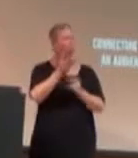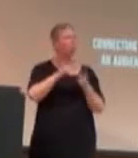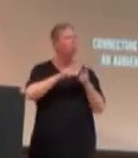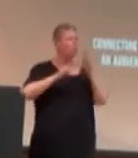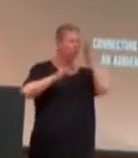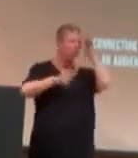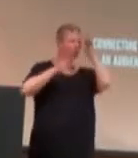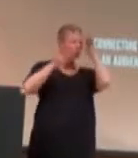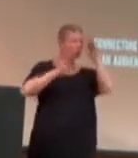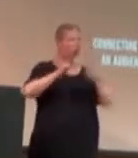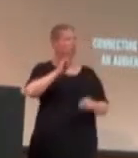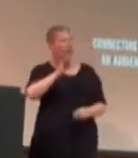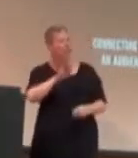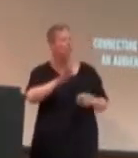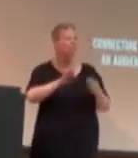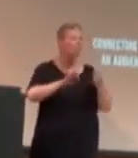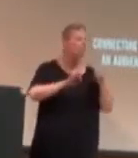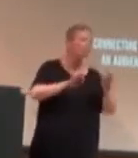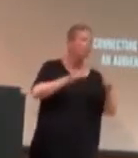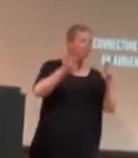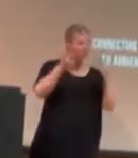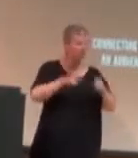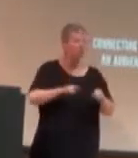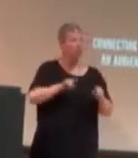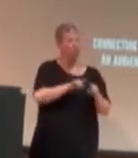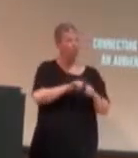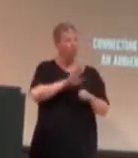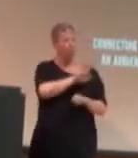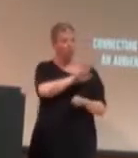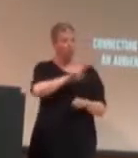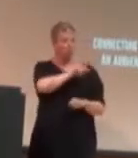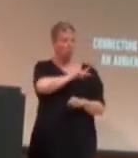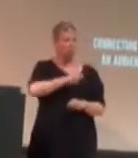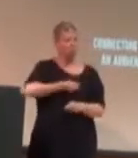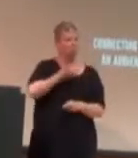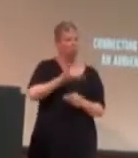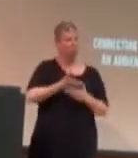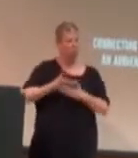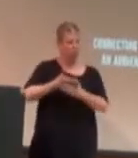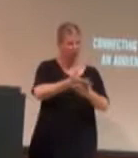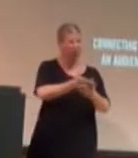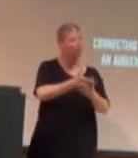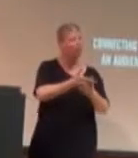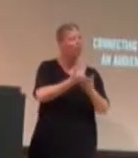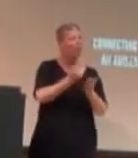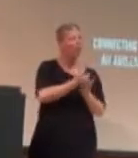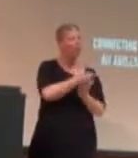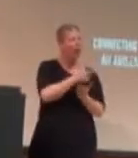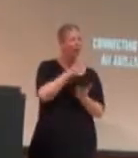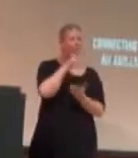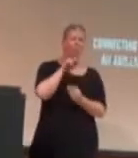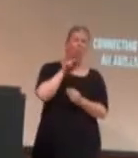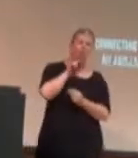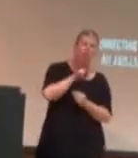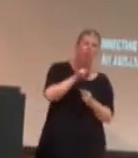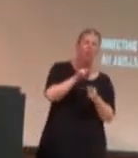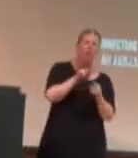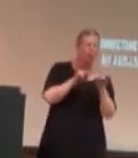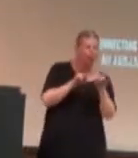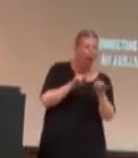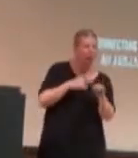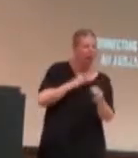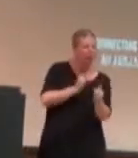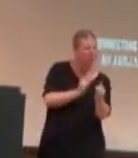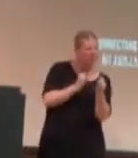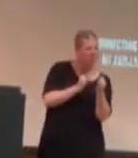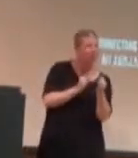inspiration. Sharing your story allows your audience to connect with you, gives credibility to your material. And,